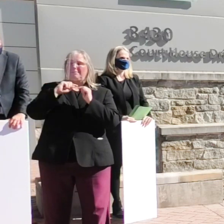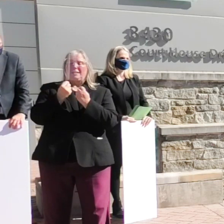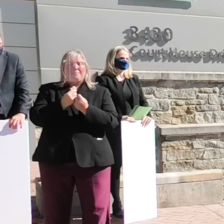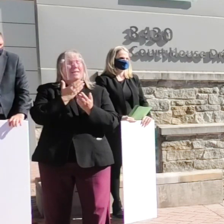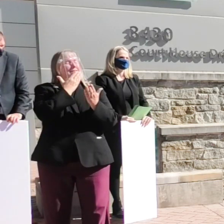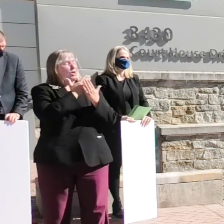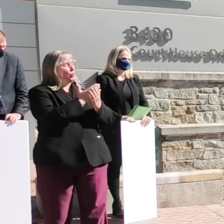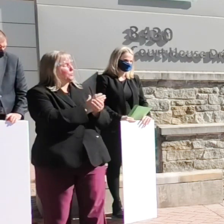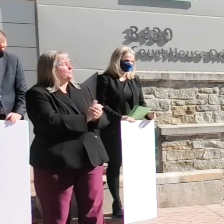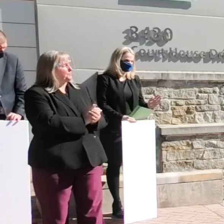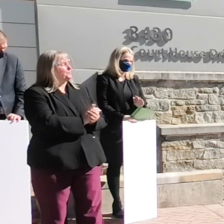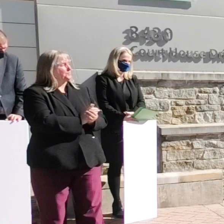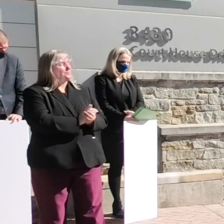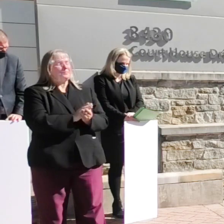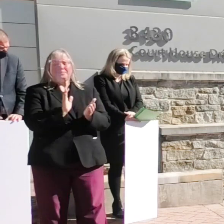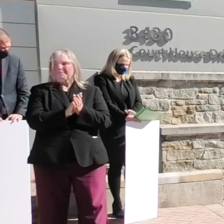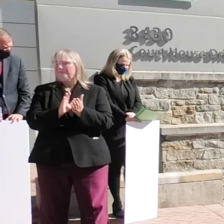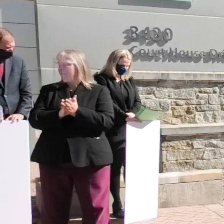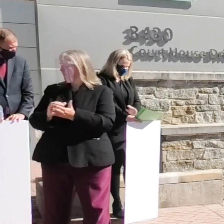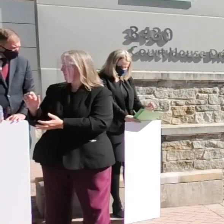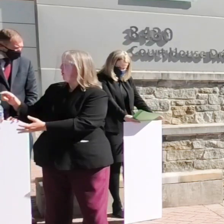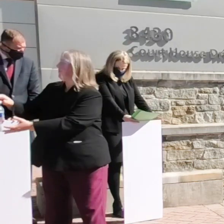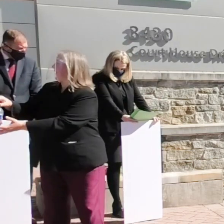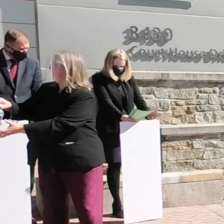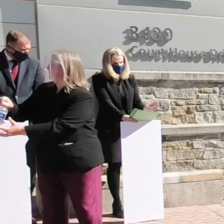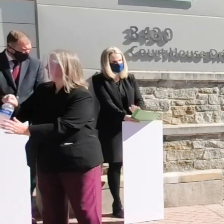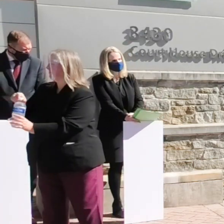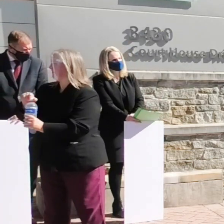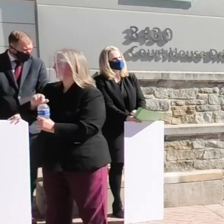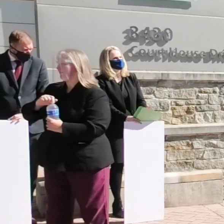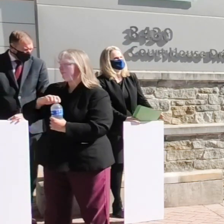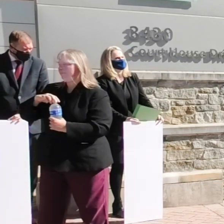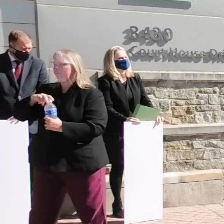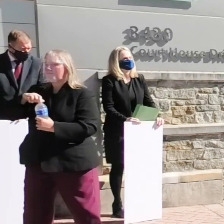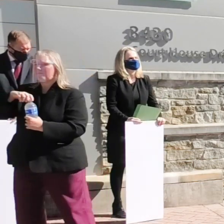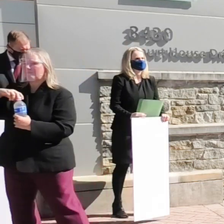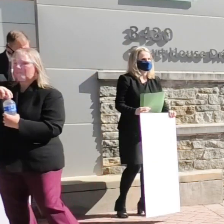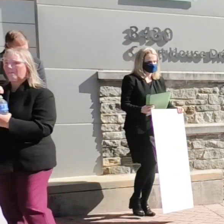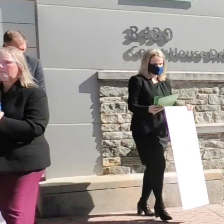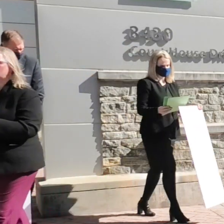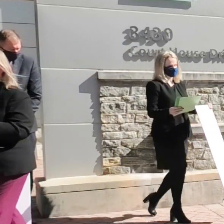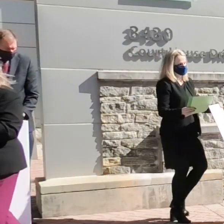thank you thank you